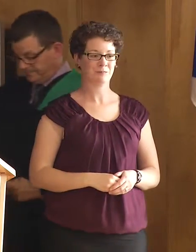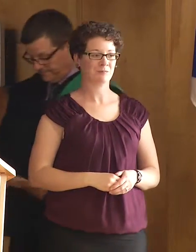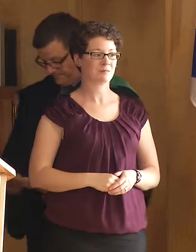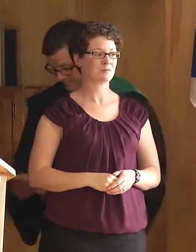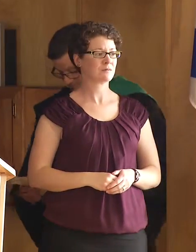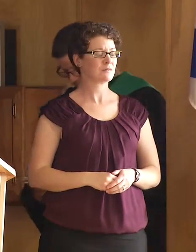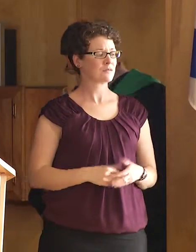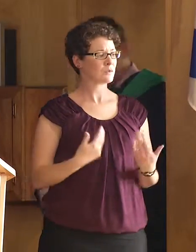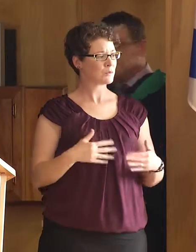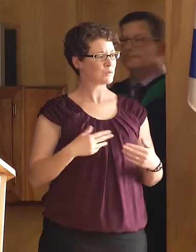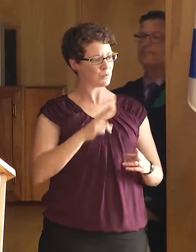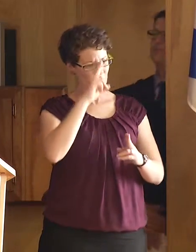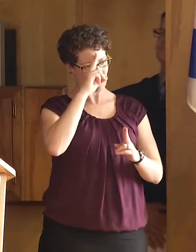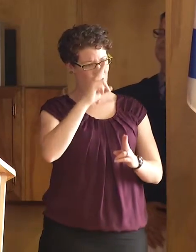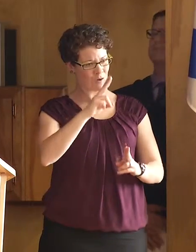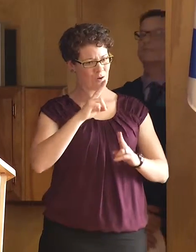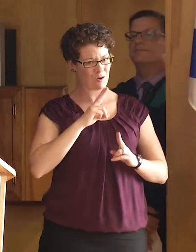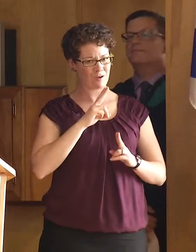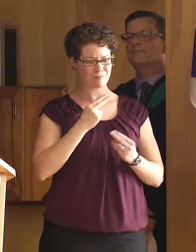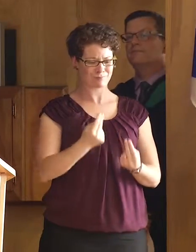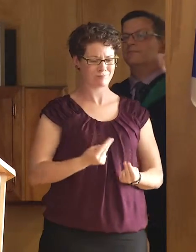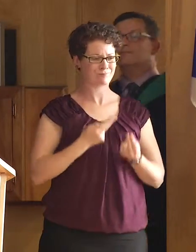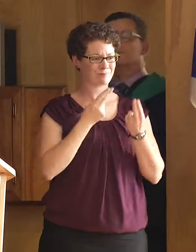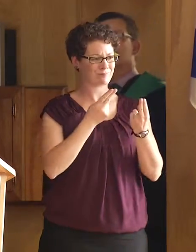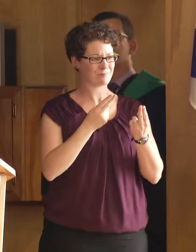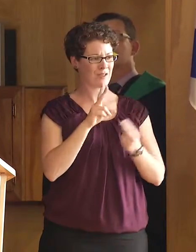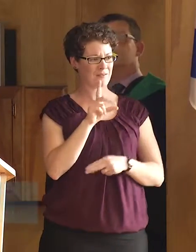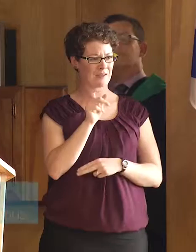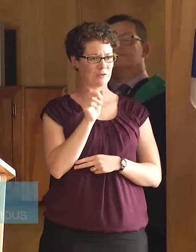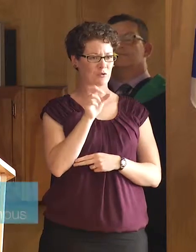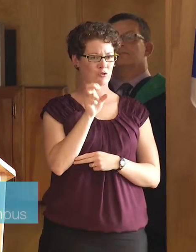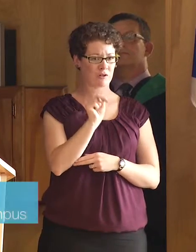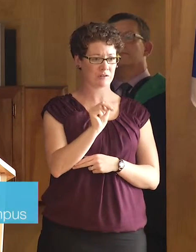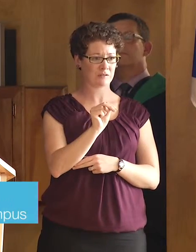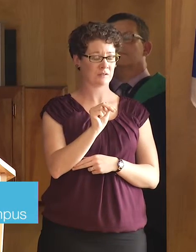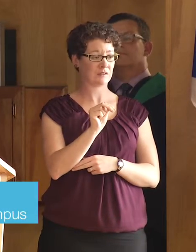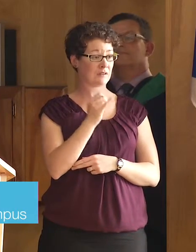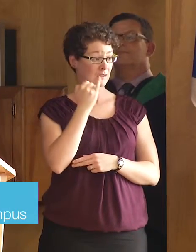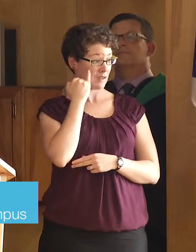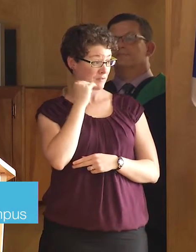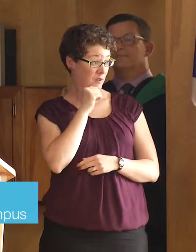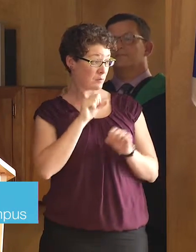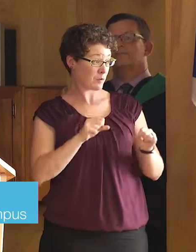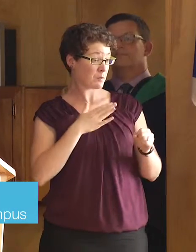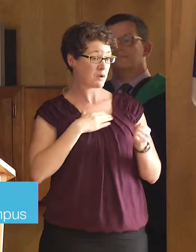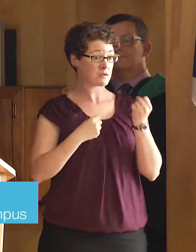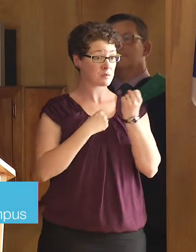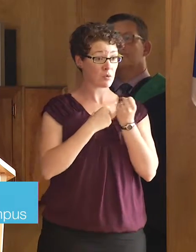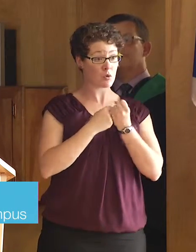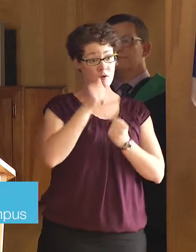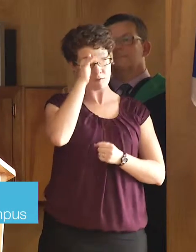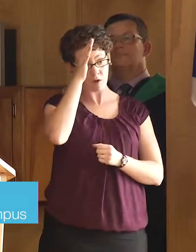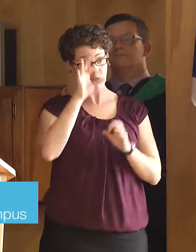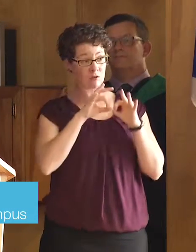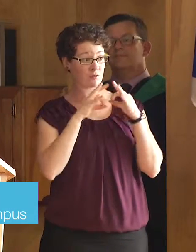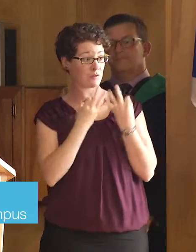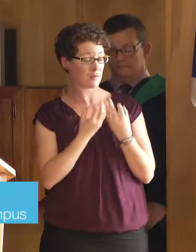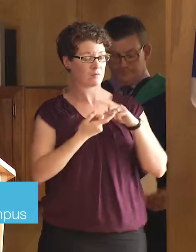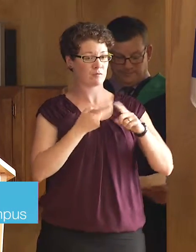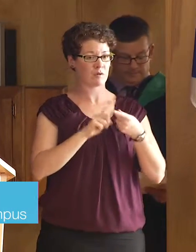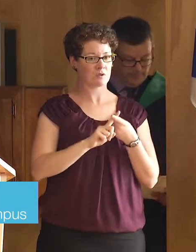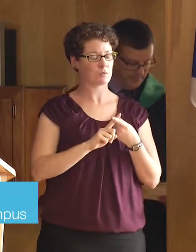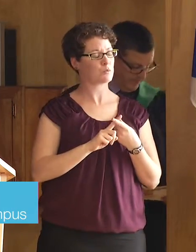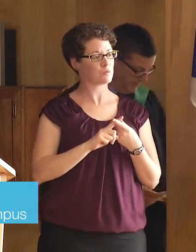It is an honor to be nominated valedictorian. This day would not be possible if it was not for my support network, father, family, and friends.